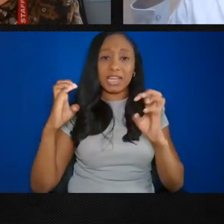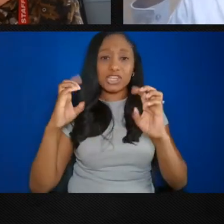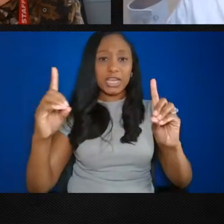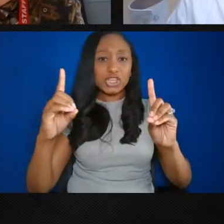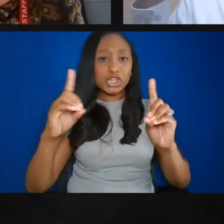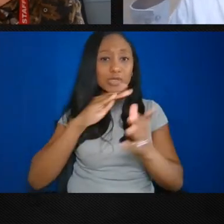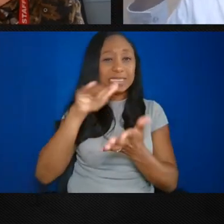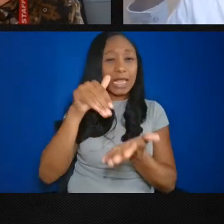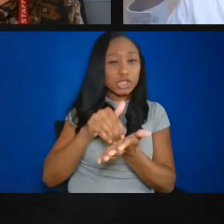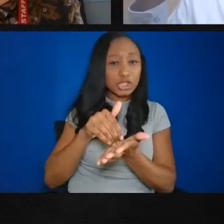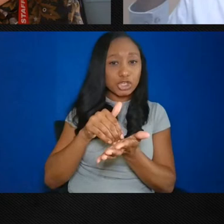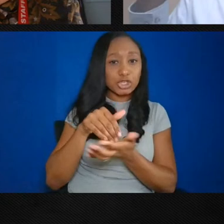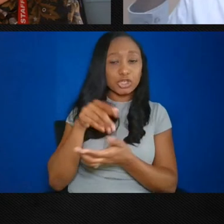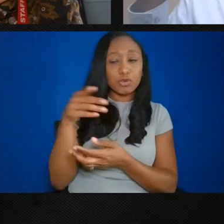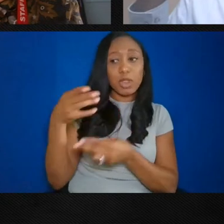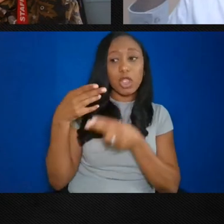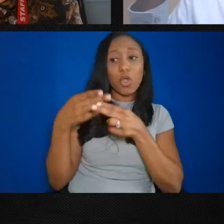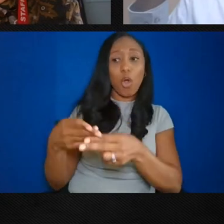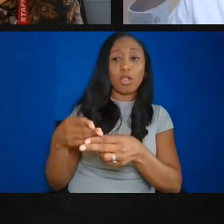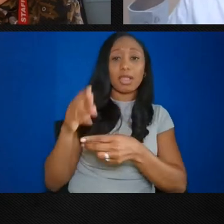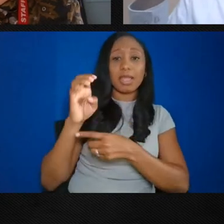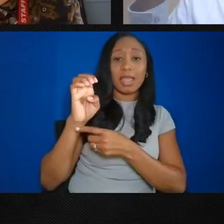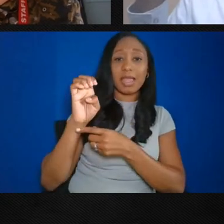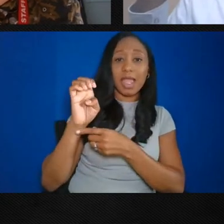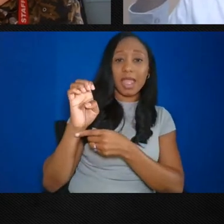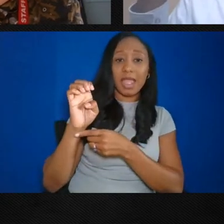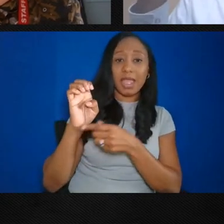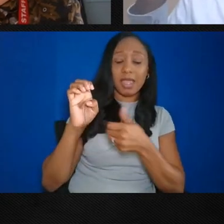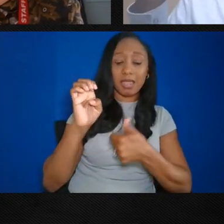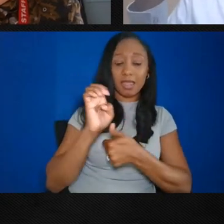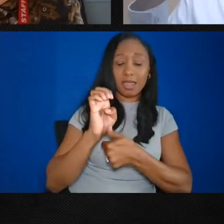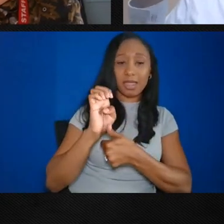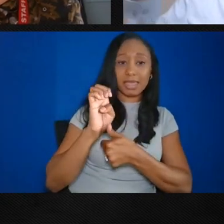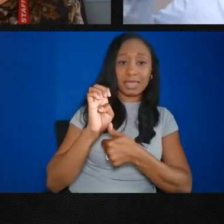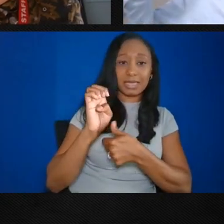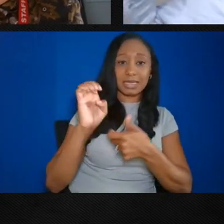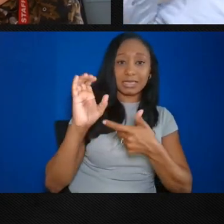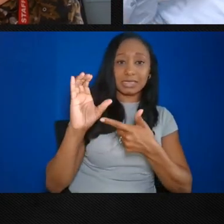we call it the ECHO Center. Education, cultural,